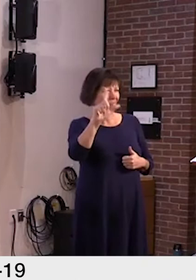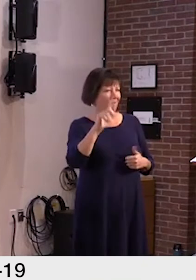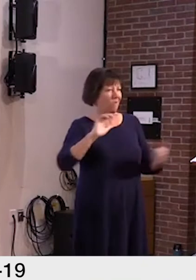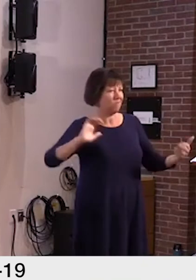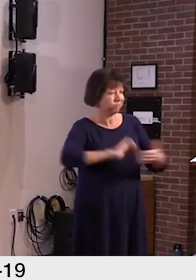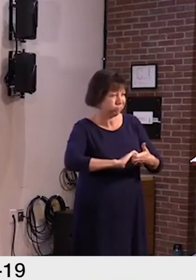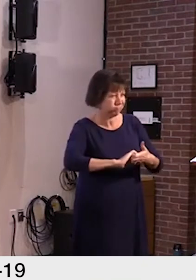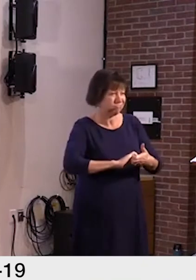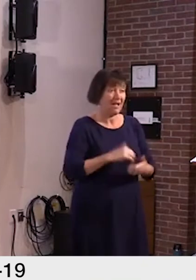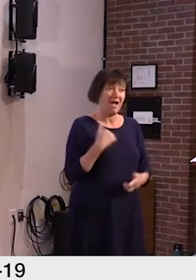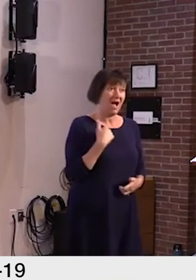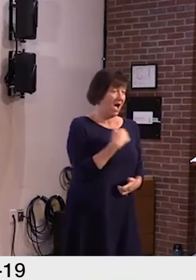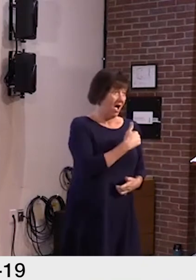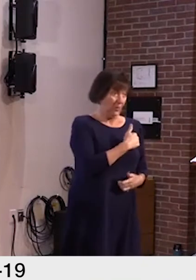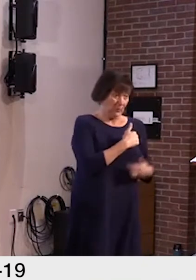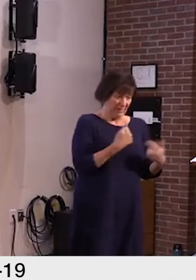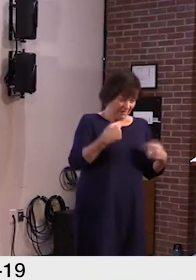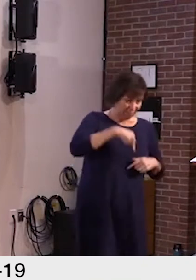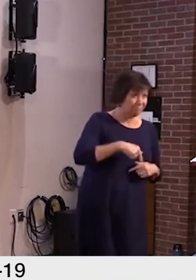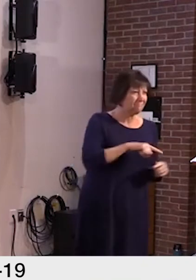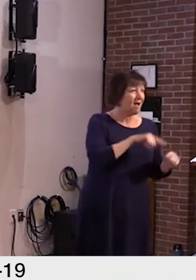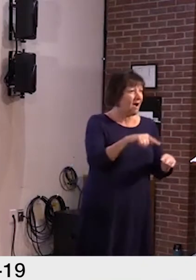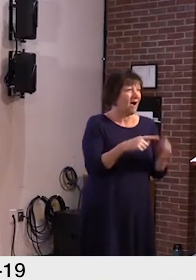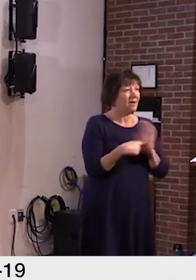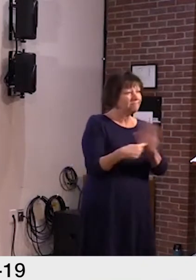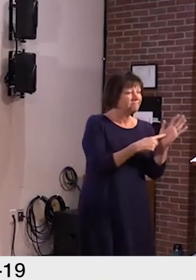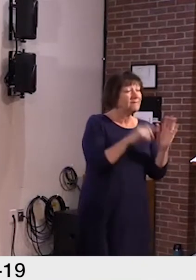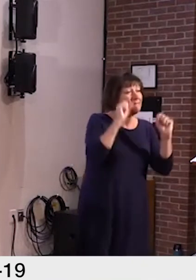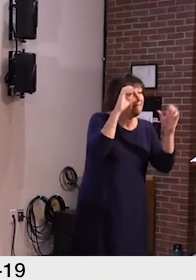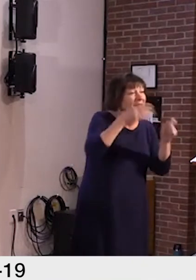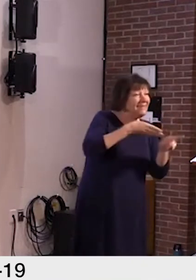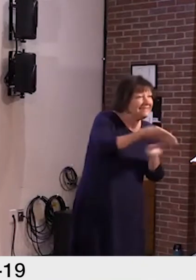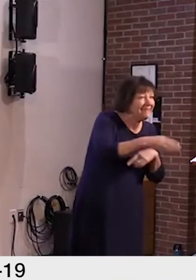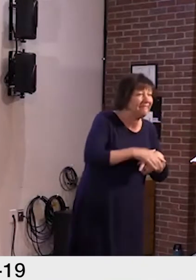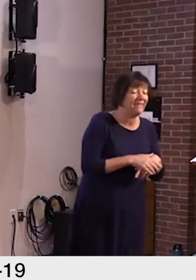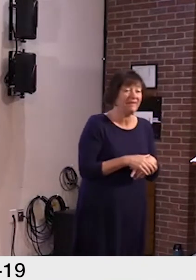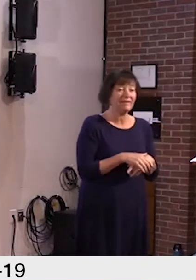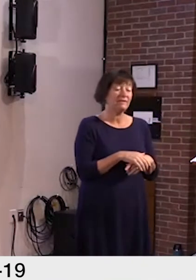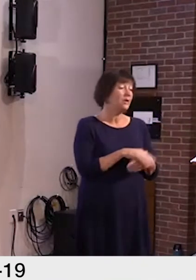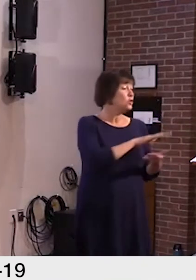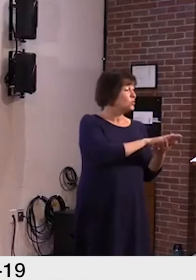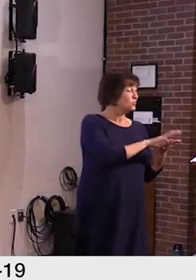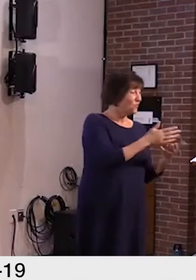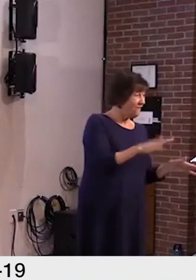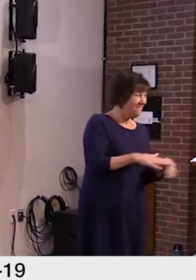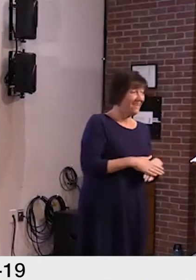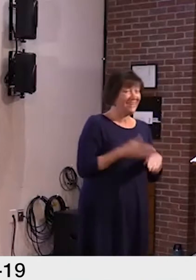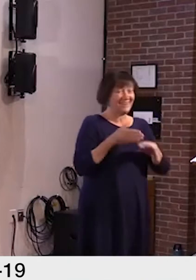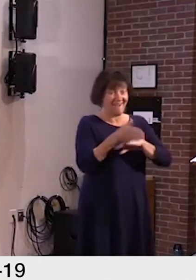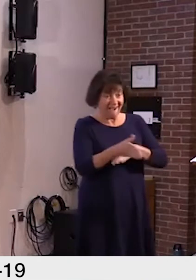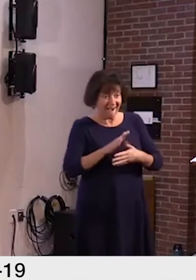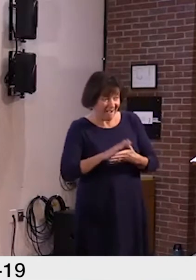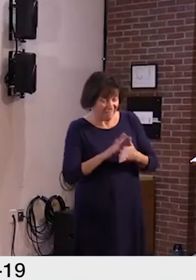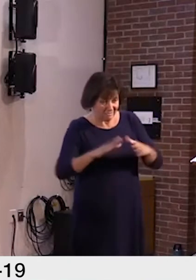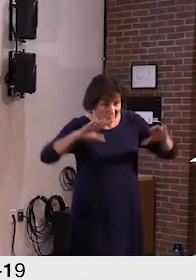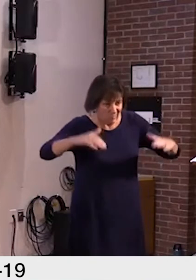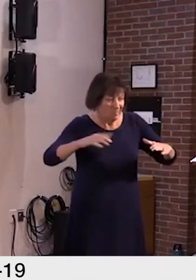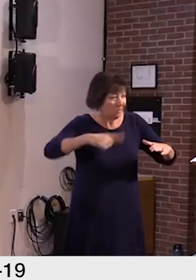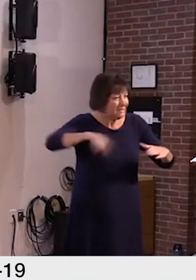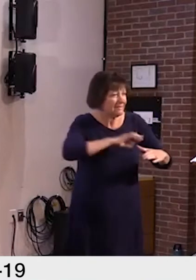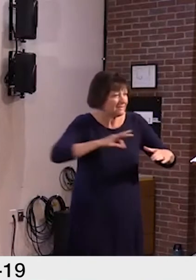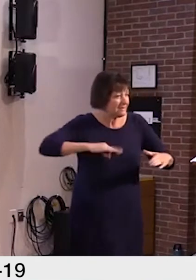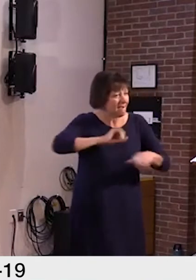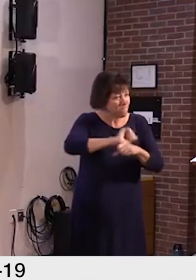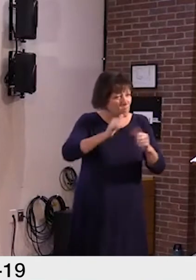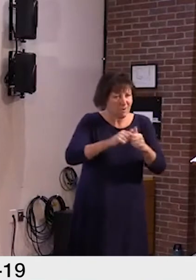what is truly an amazing field, those who work with children and youth outside the school day and over the summer. We